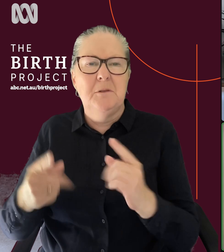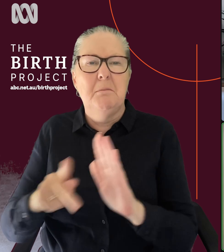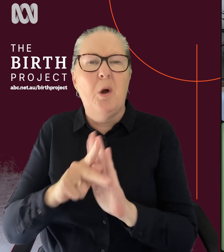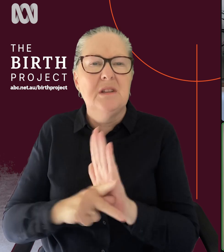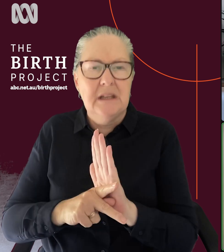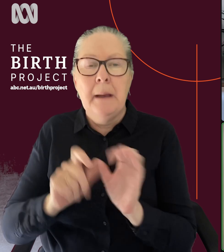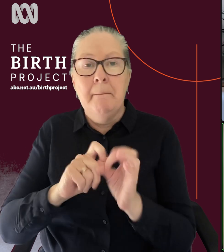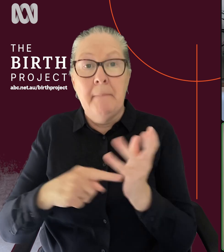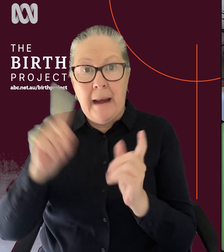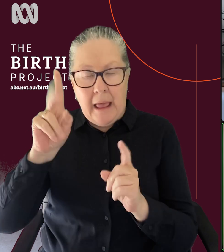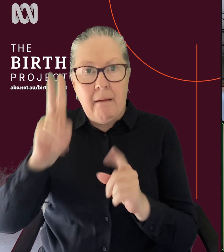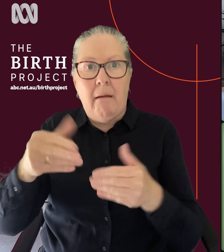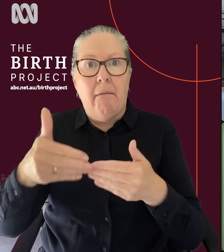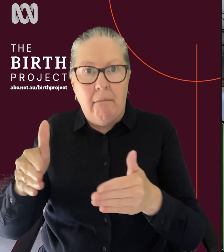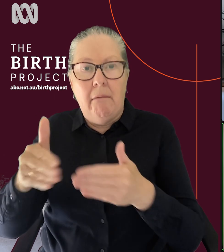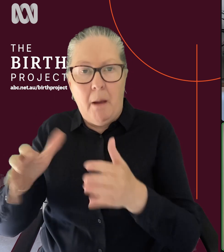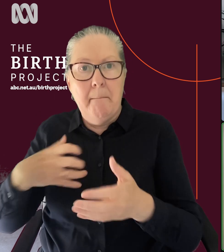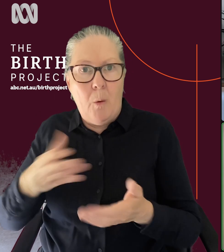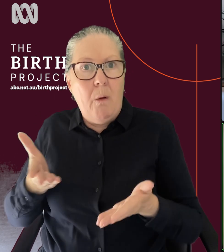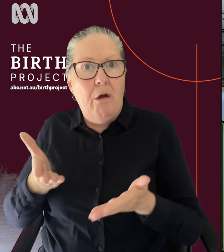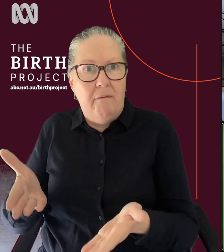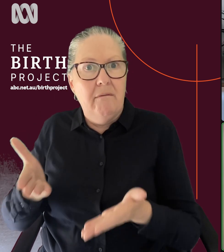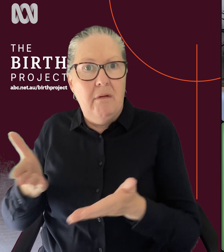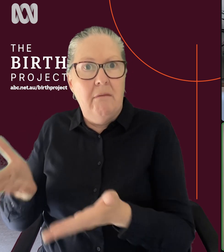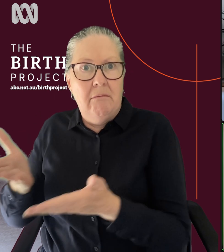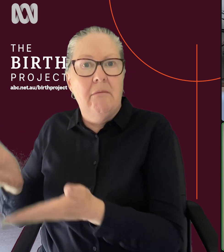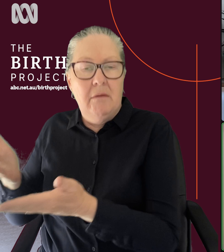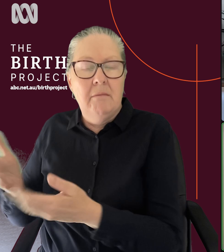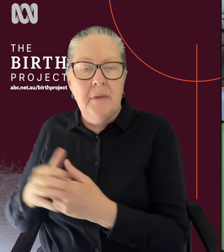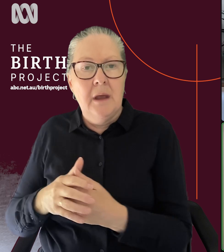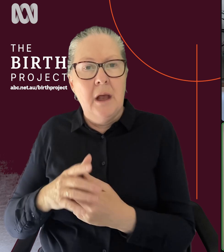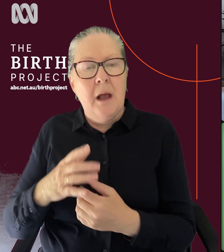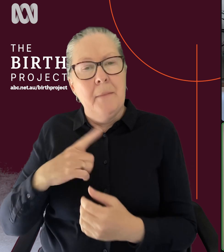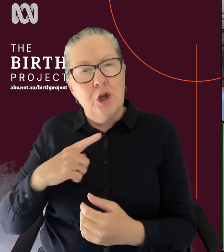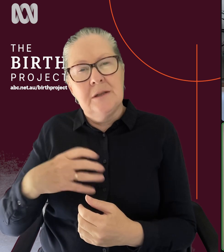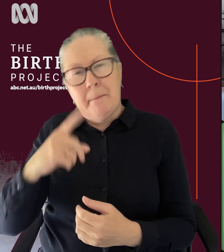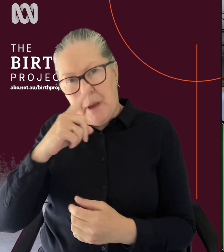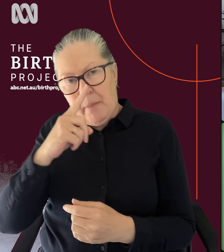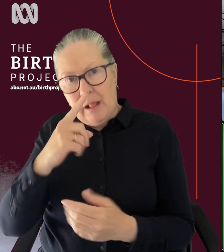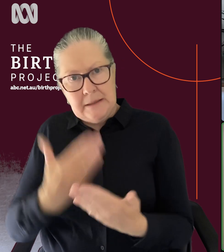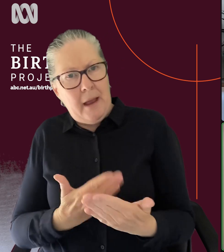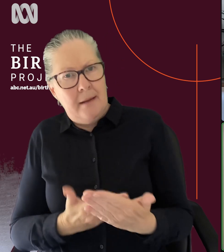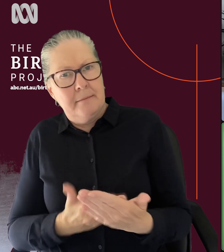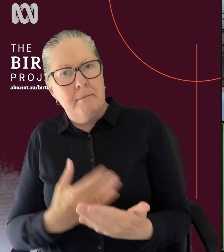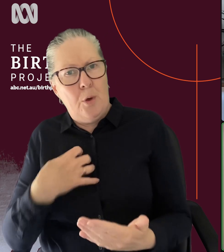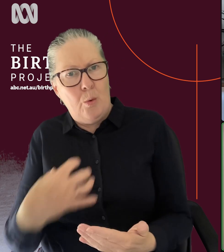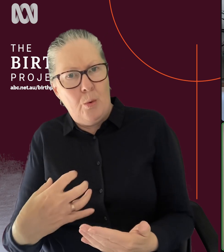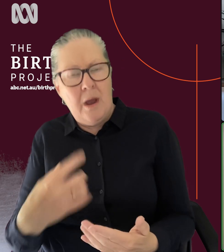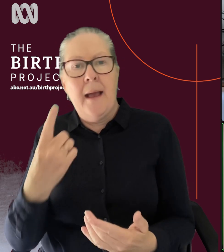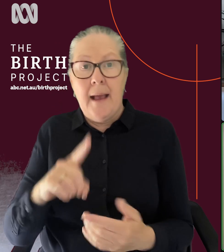reopening and we're seeing a lot more being offered now. And I think that's a combination of more demand, but also hospitals recognising